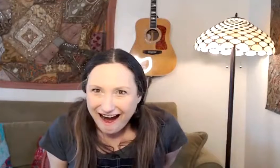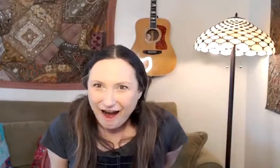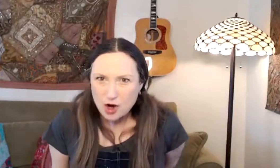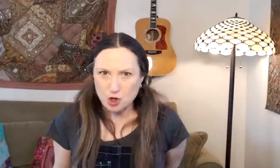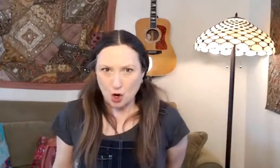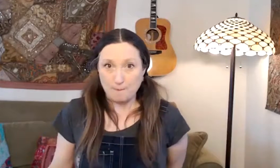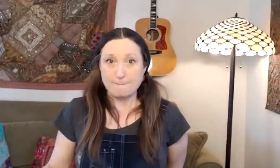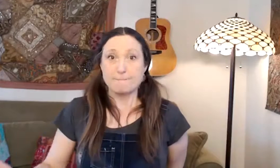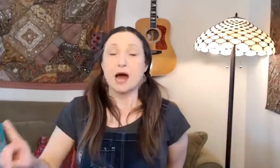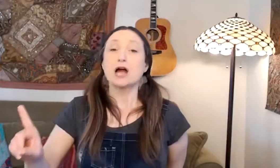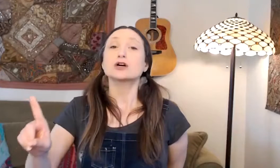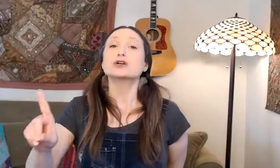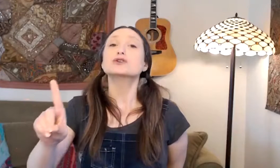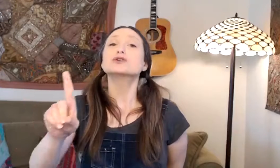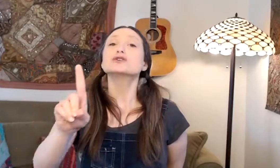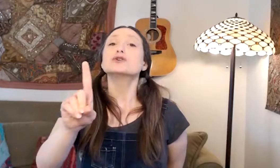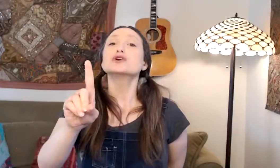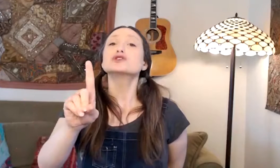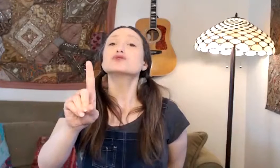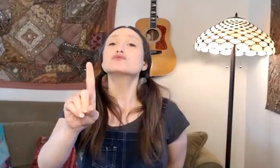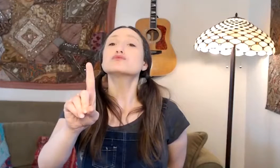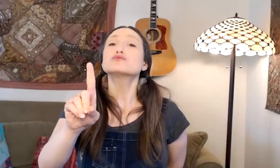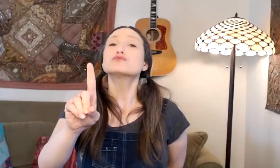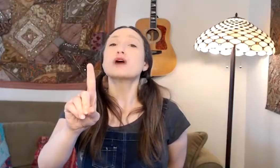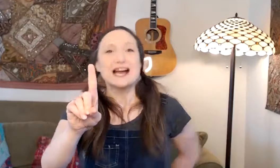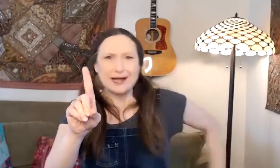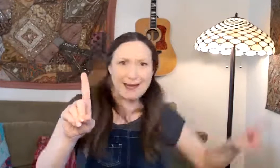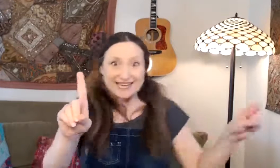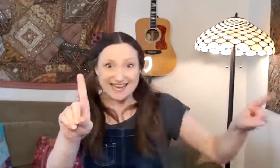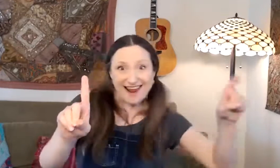Come back, serious. Come back, silly.